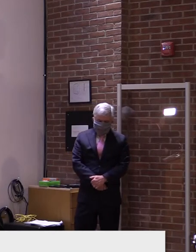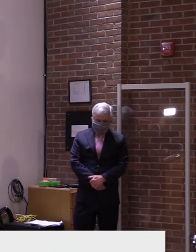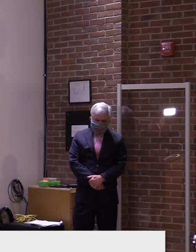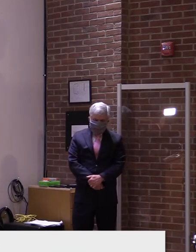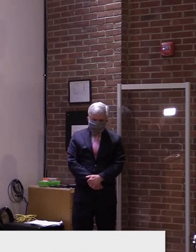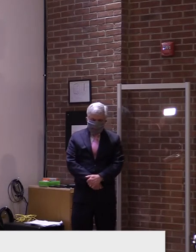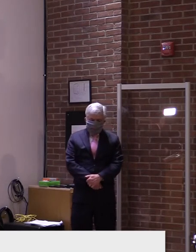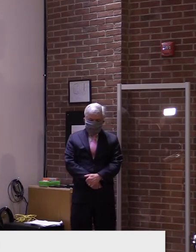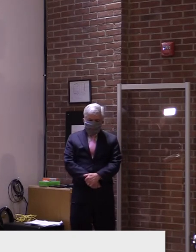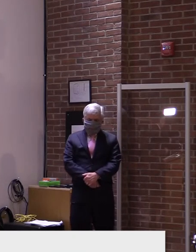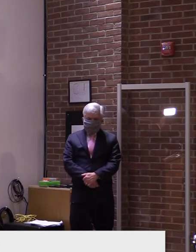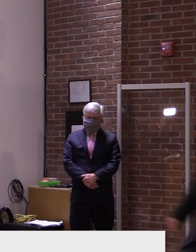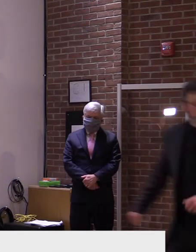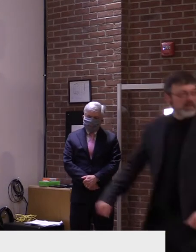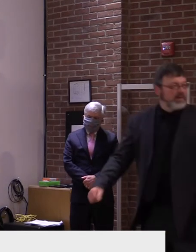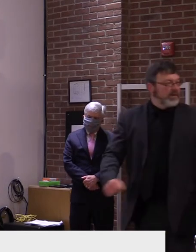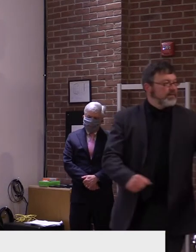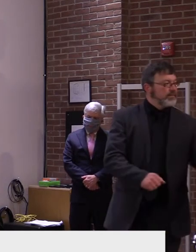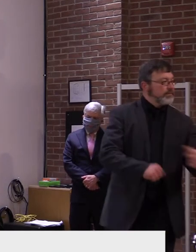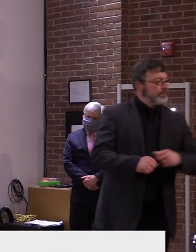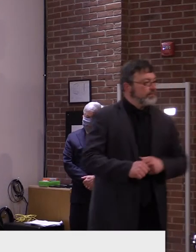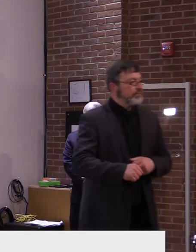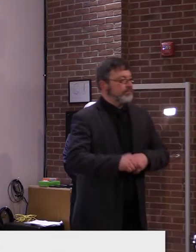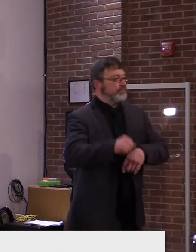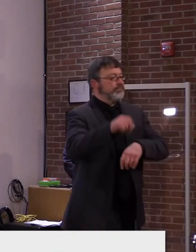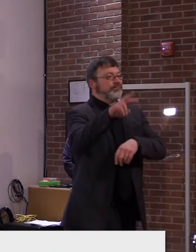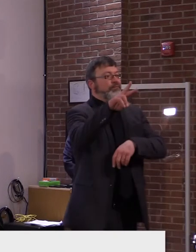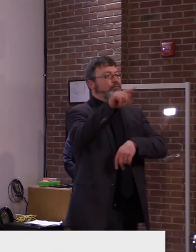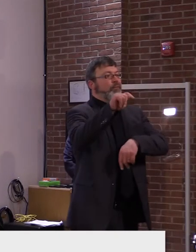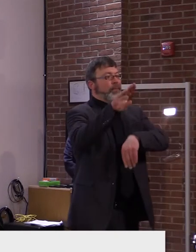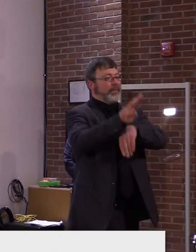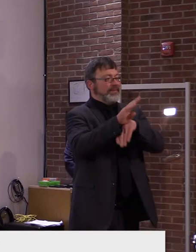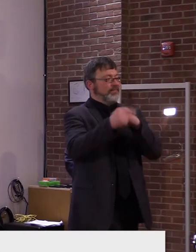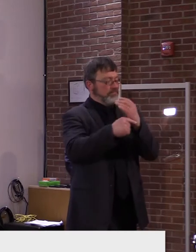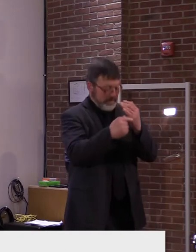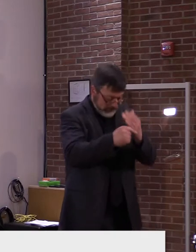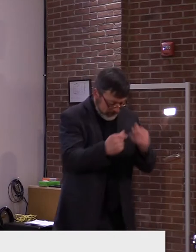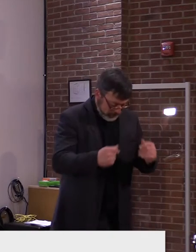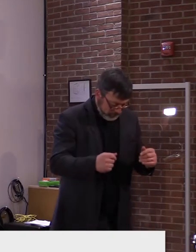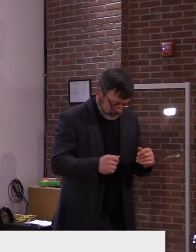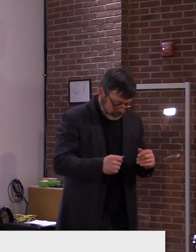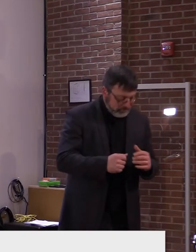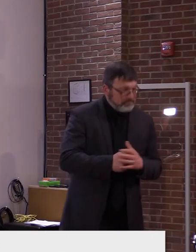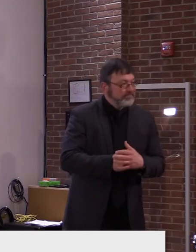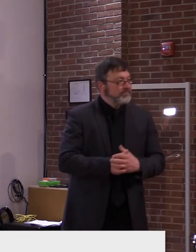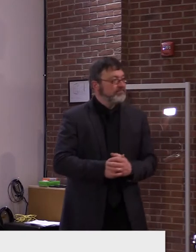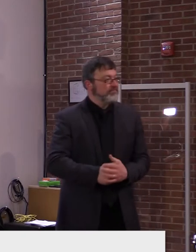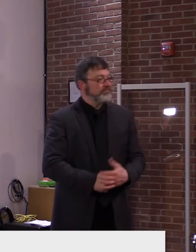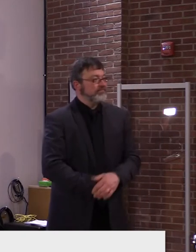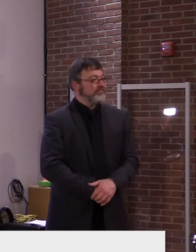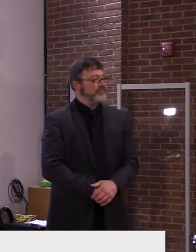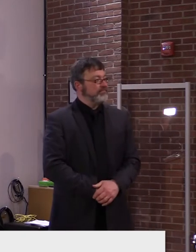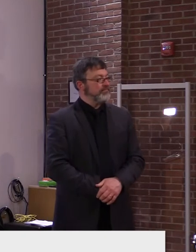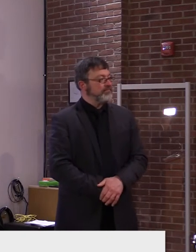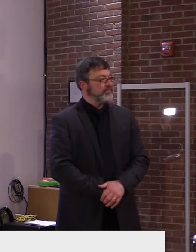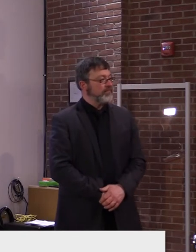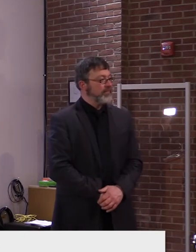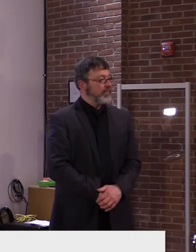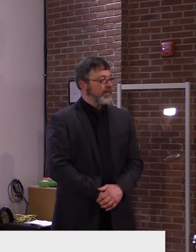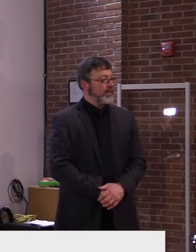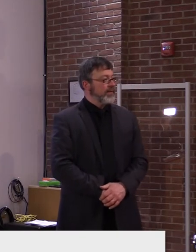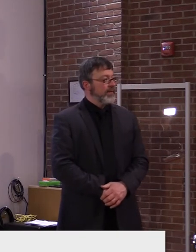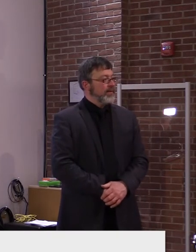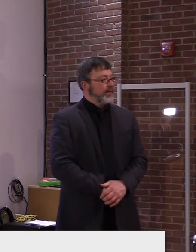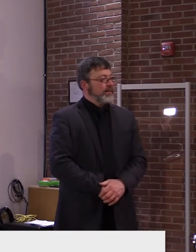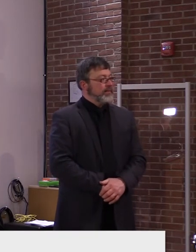Hi, good afternoon, Governor. I have a general economic question for you, and I was wondering after, uh, Commissioner Harrington can update us on when the